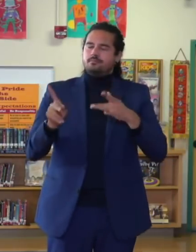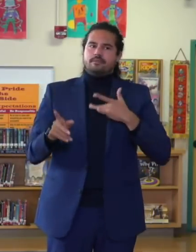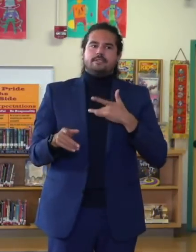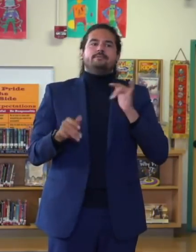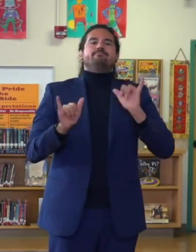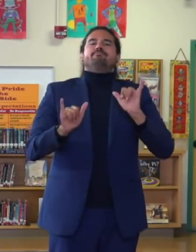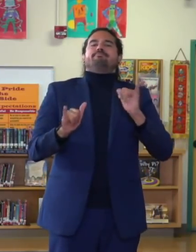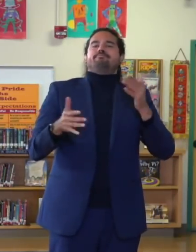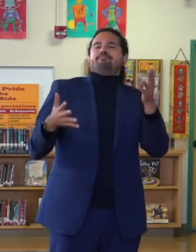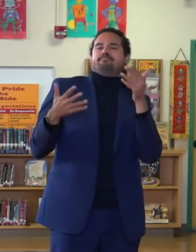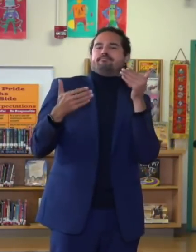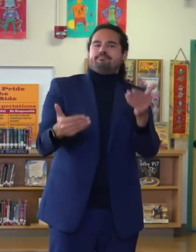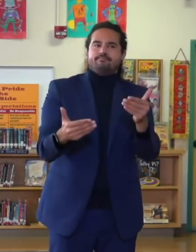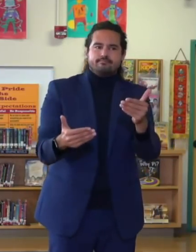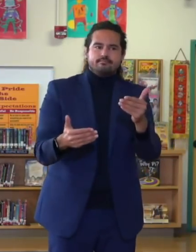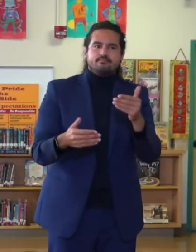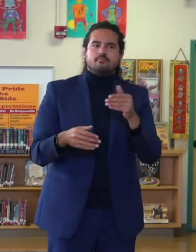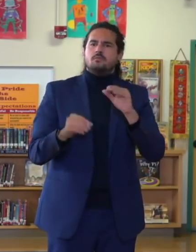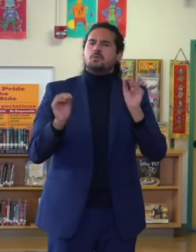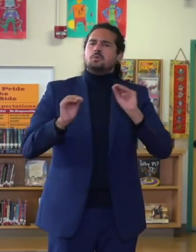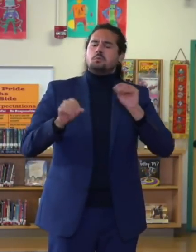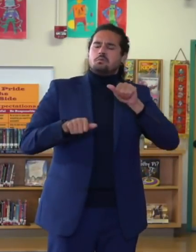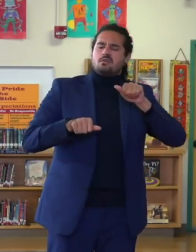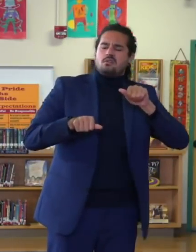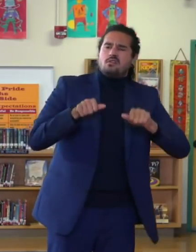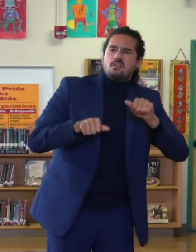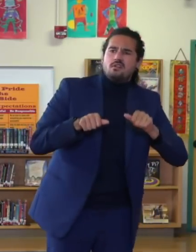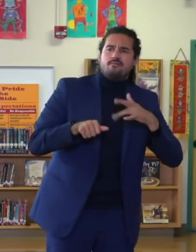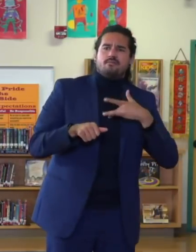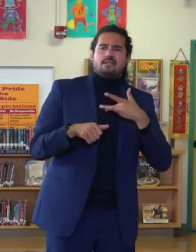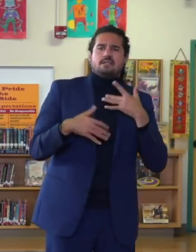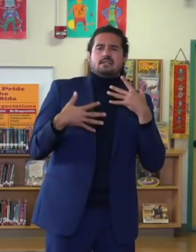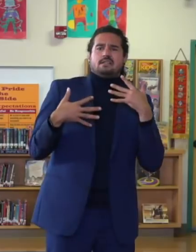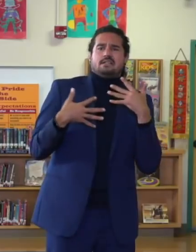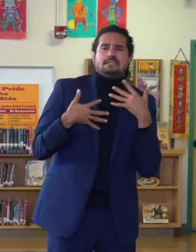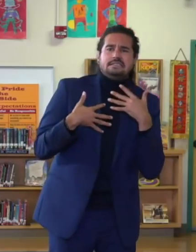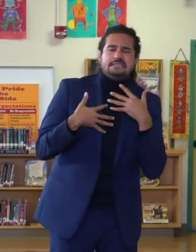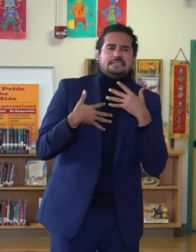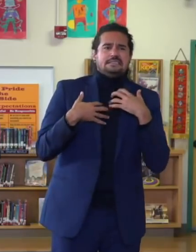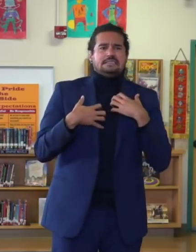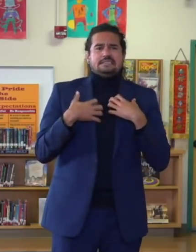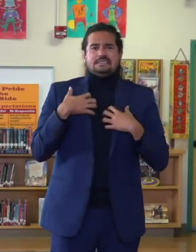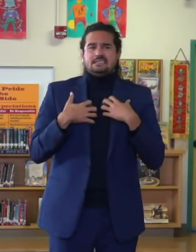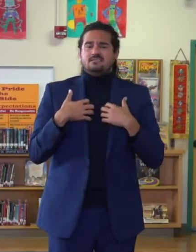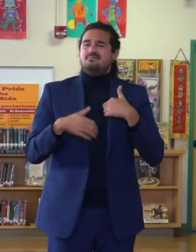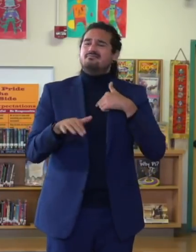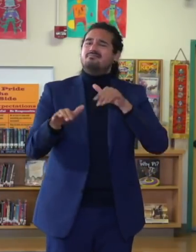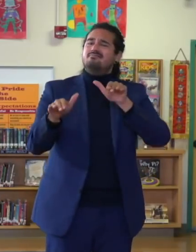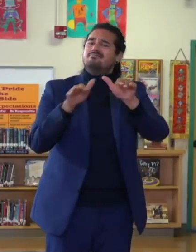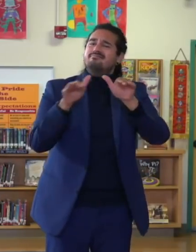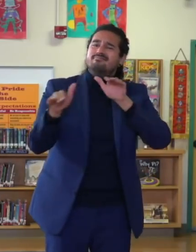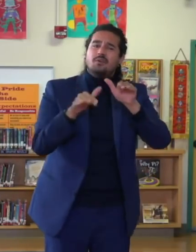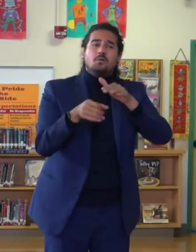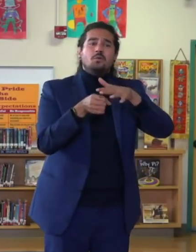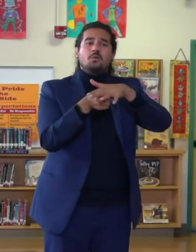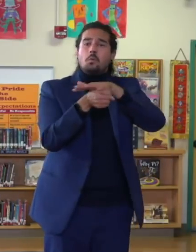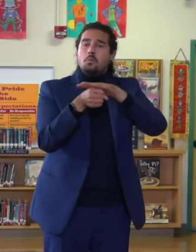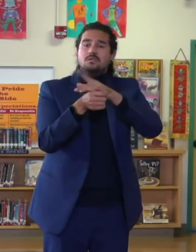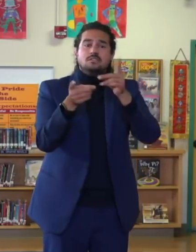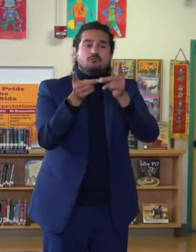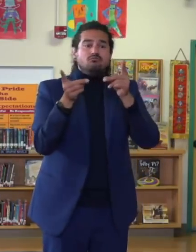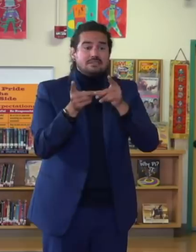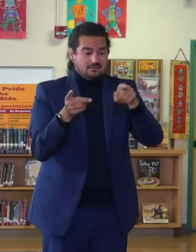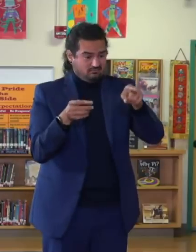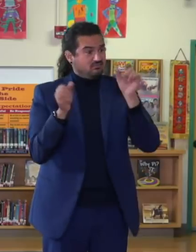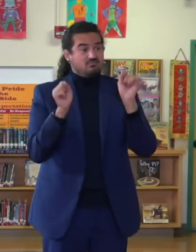well, no hesitancy in encouraging local districts to move forward more expeditiously. And you've seen that in a